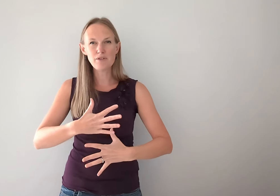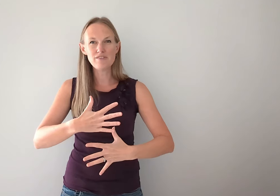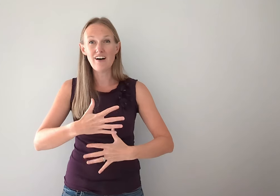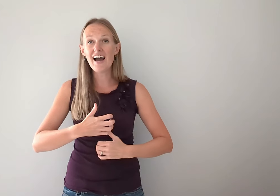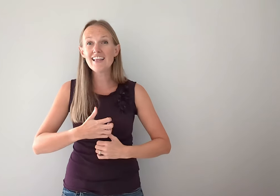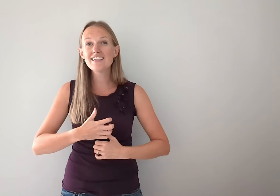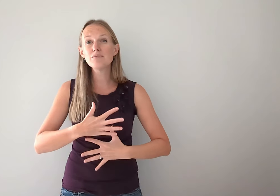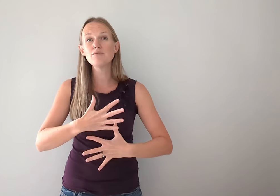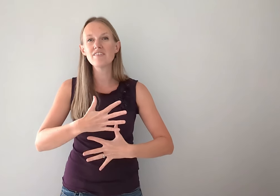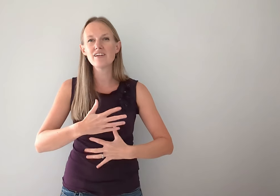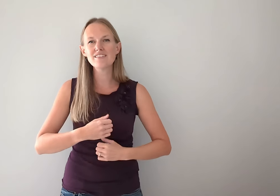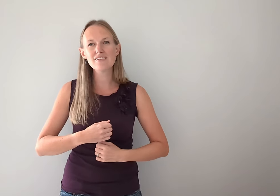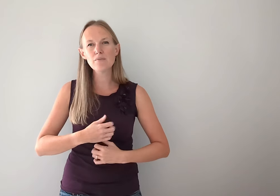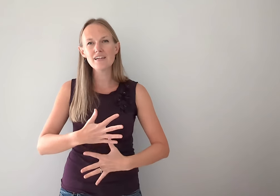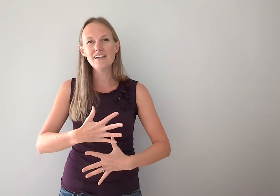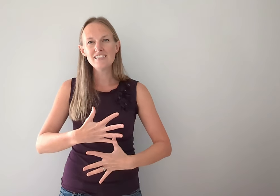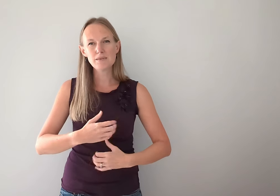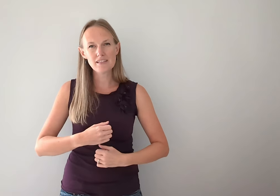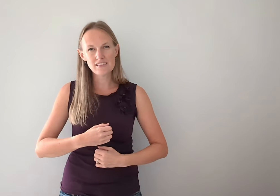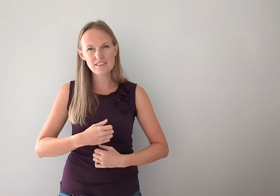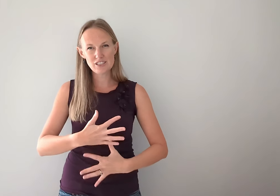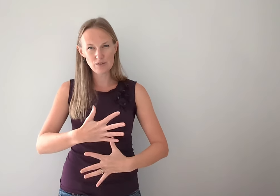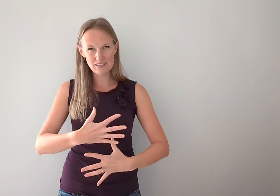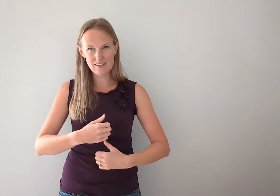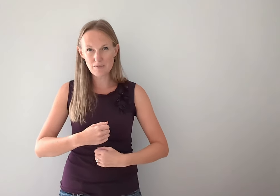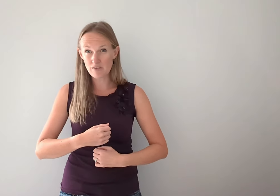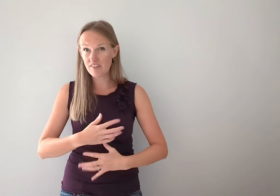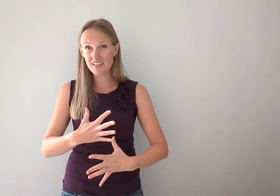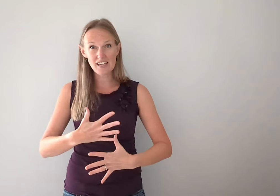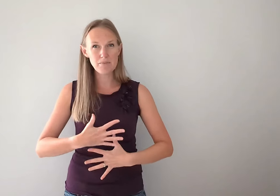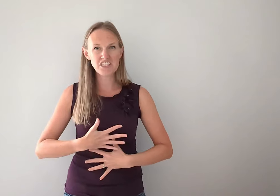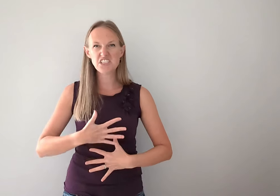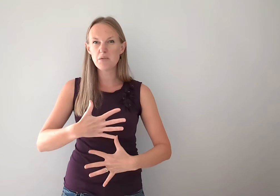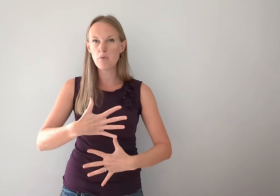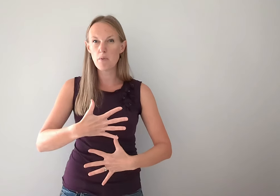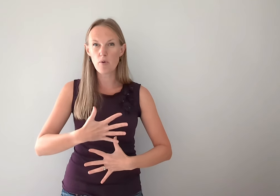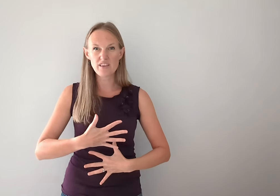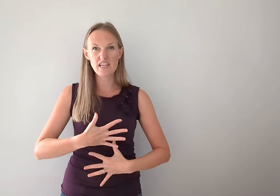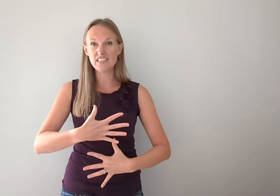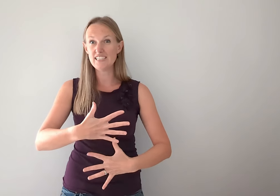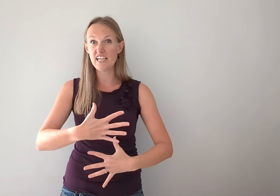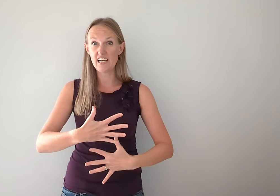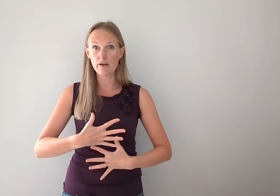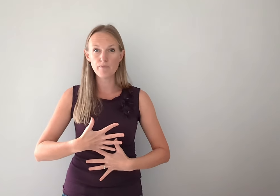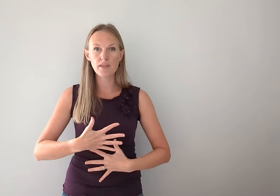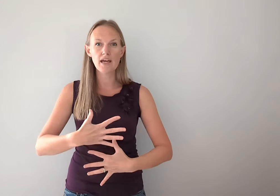beautiful. I like to move my fingers a little bit just because it shows it a little more vividly. But just the important thing is the in and out. Okay.